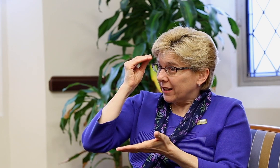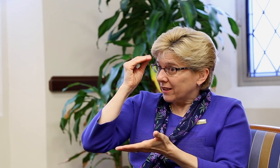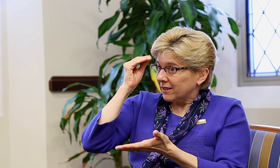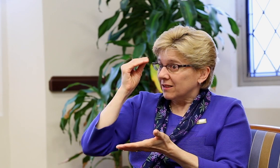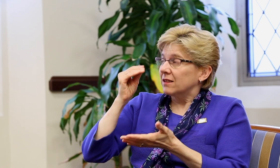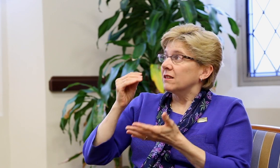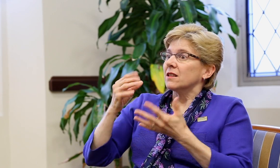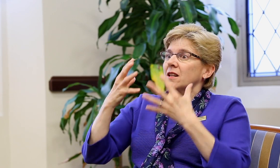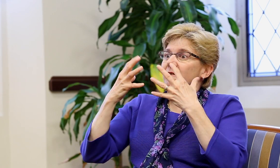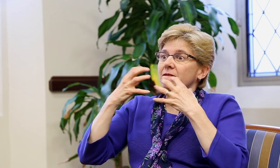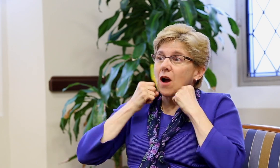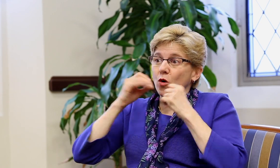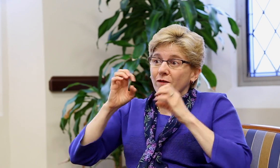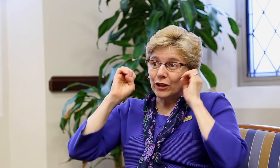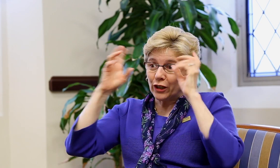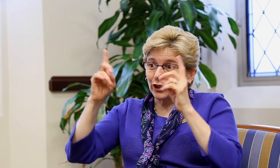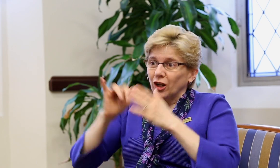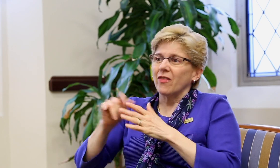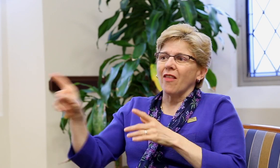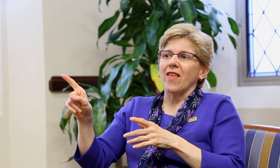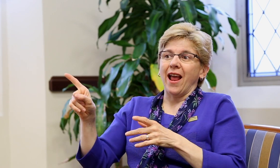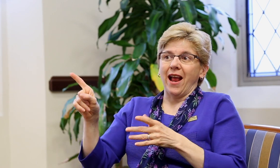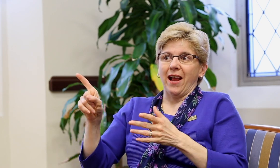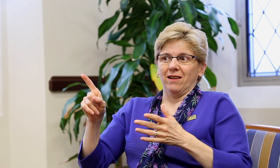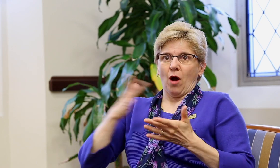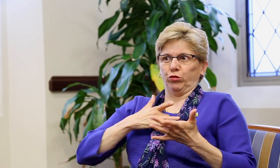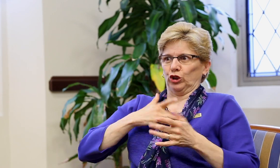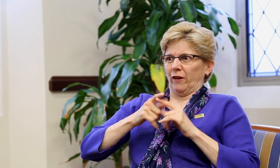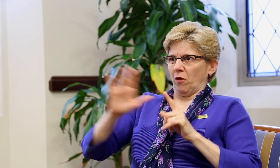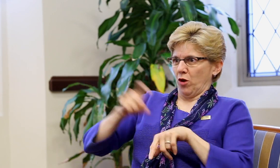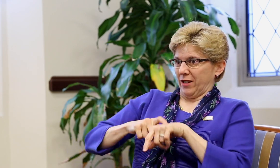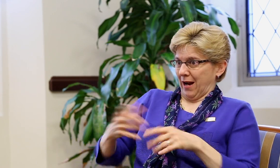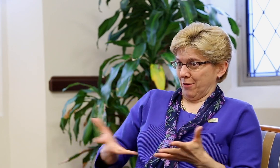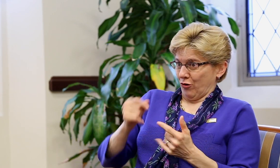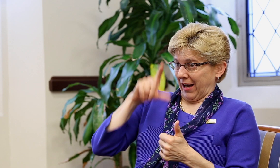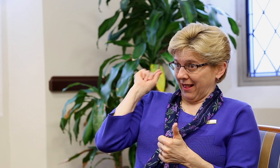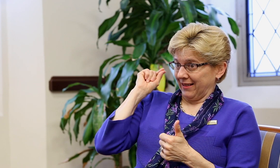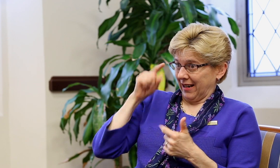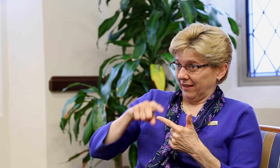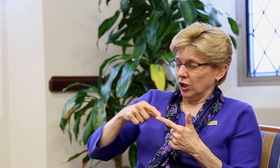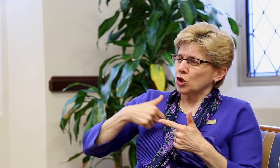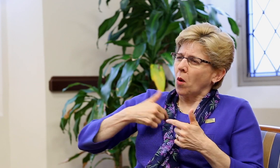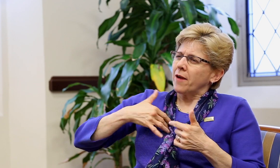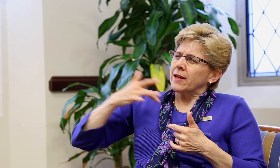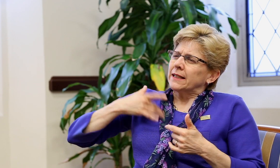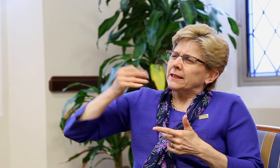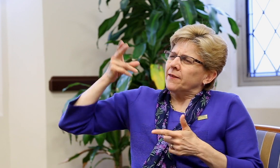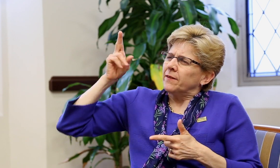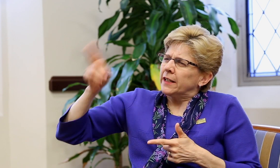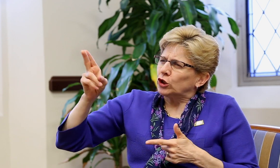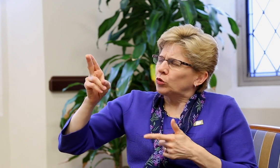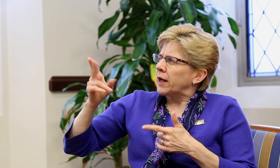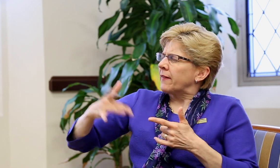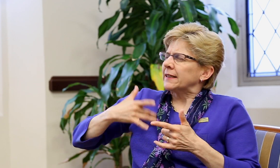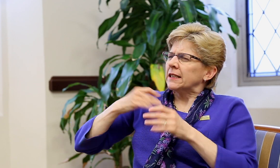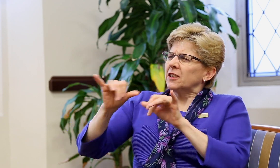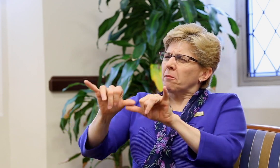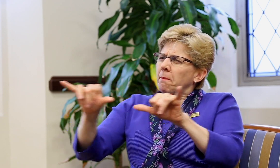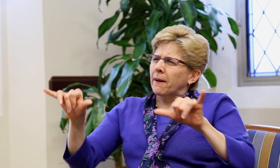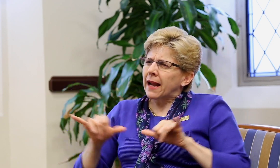They taught me the value of education. And, of course, they've appreciated that value from their time here at Gallaudet. And so the history of